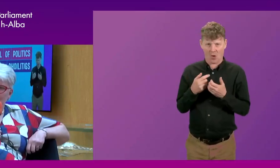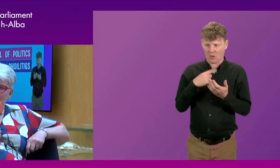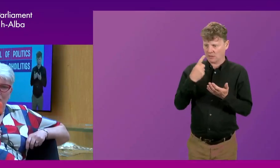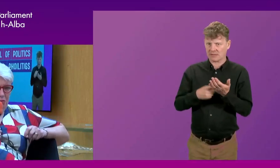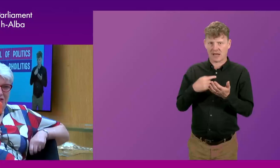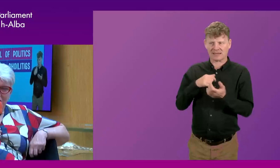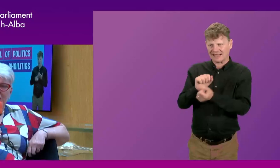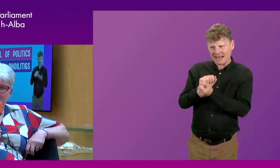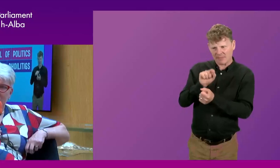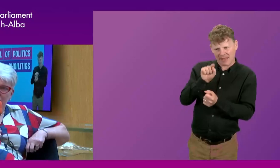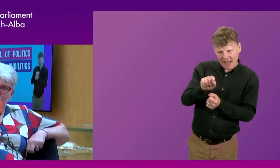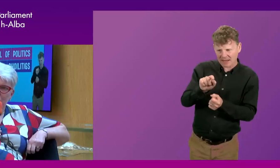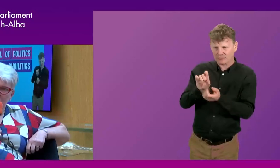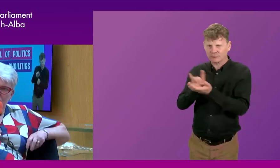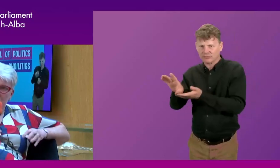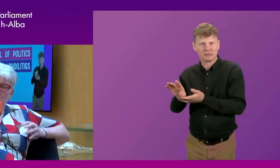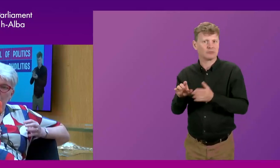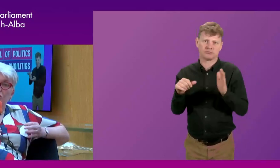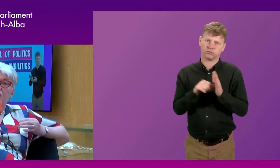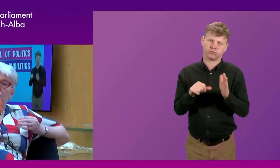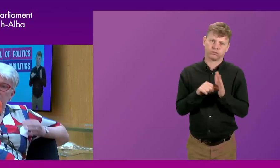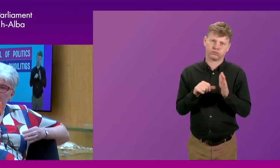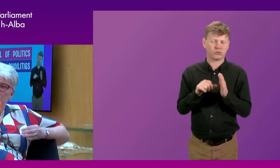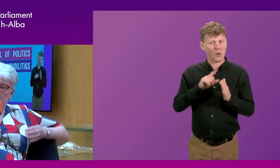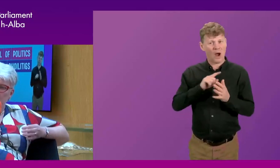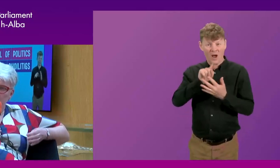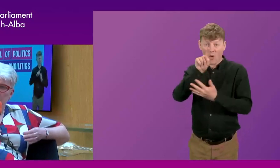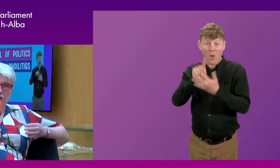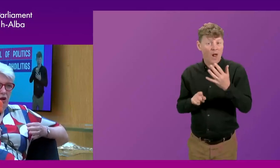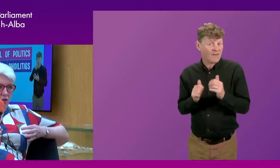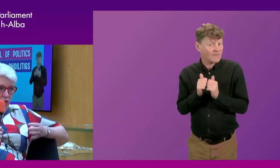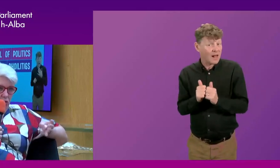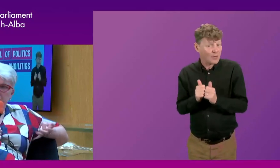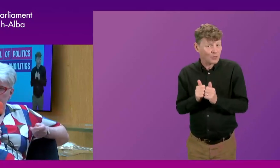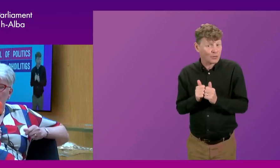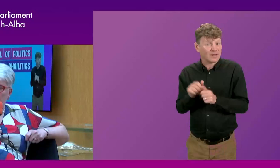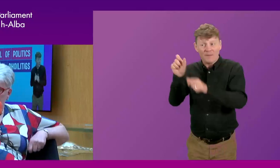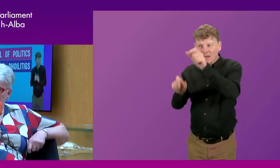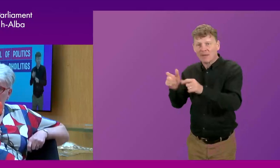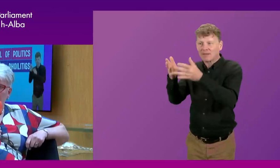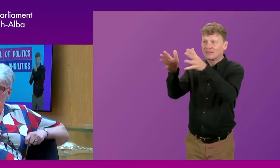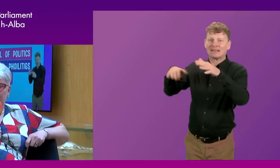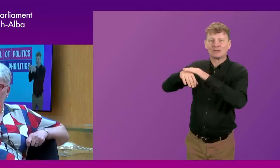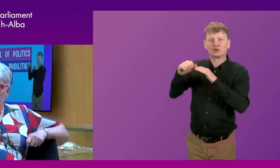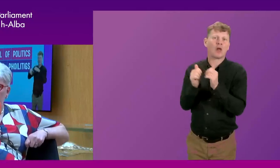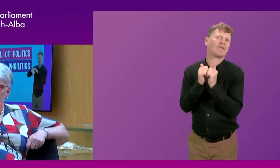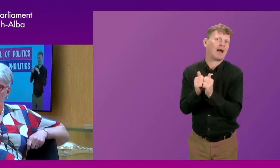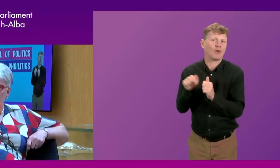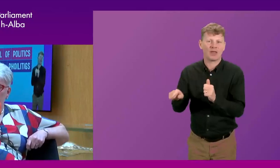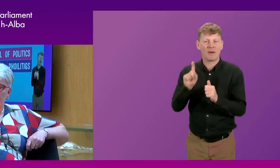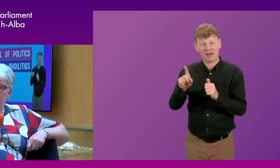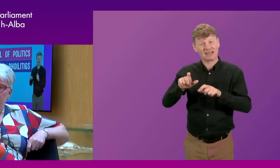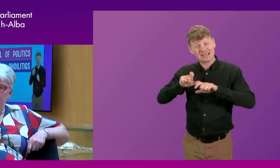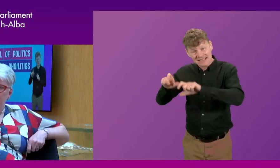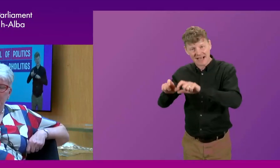ones we could keep would be a really, really difficult question, because they are valued by the people from wider Scotland. But I don't think it's